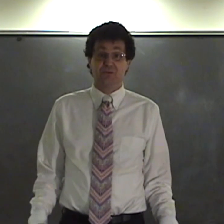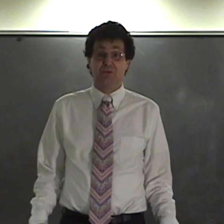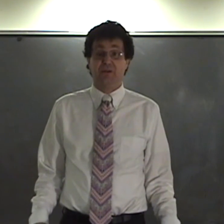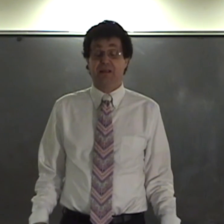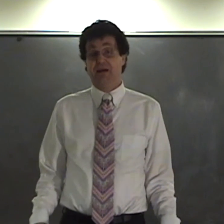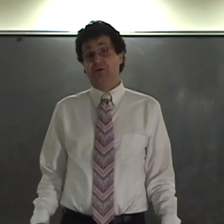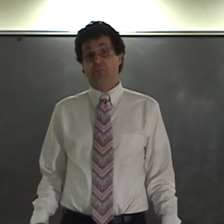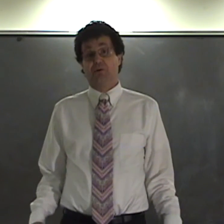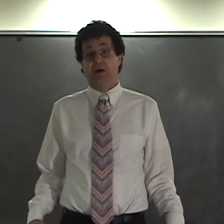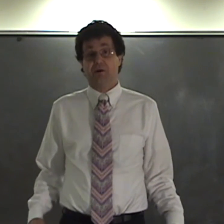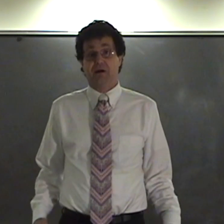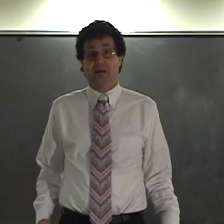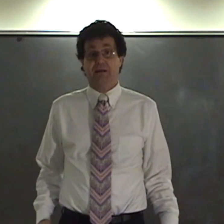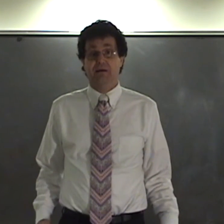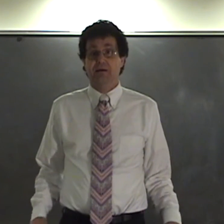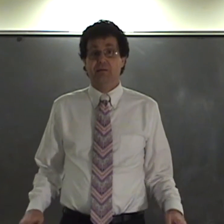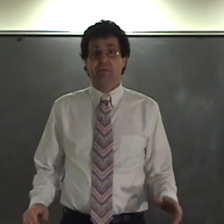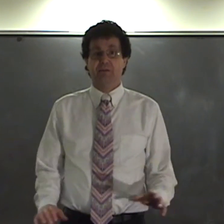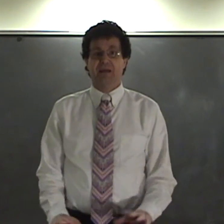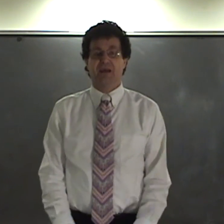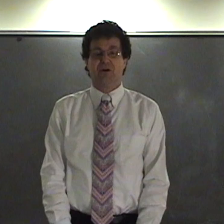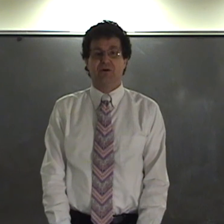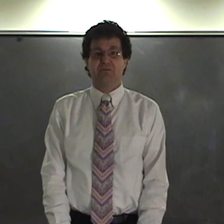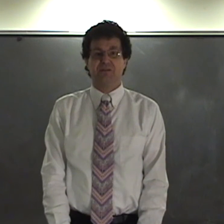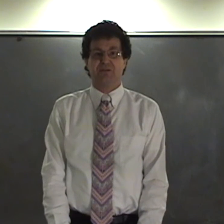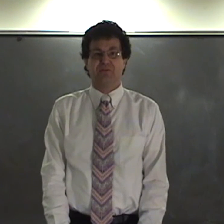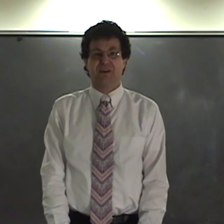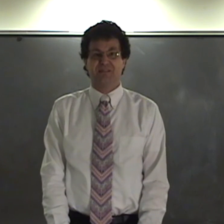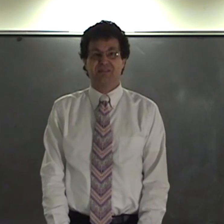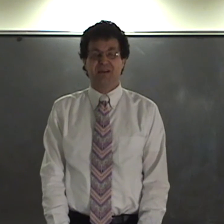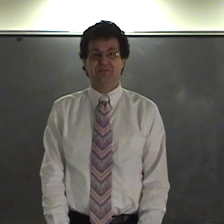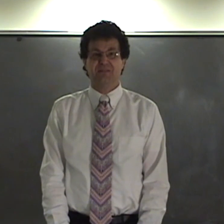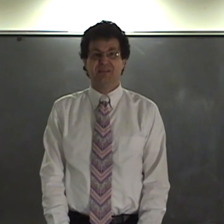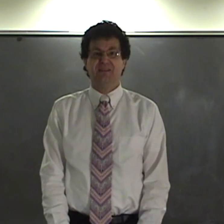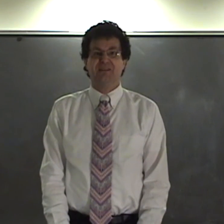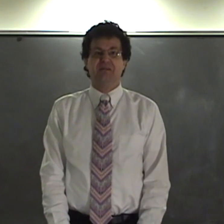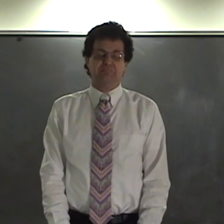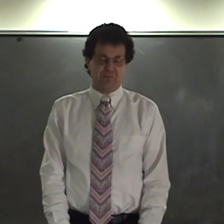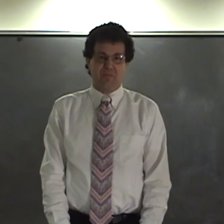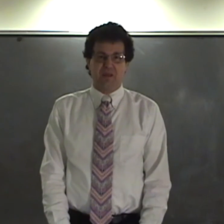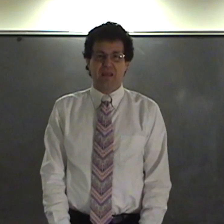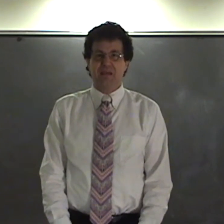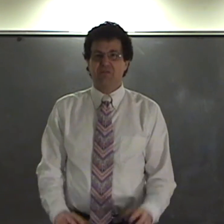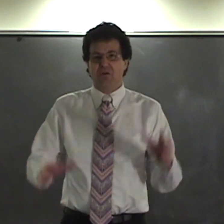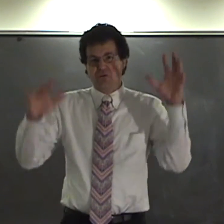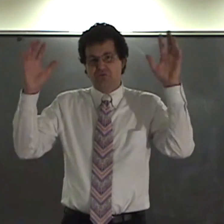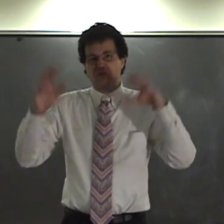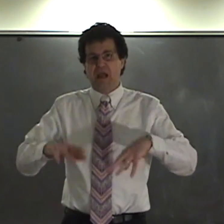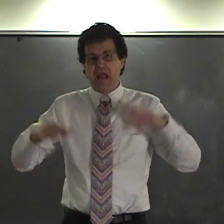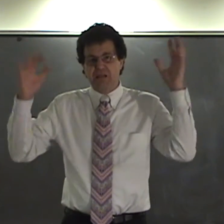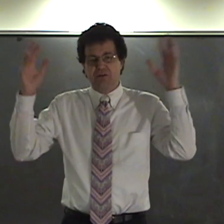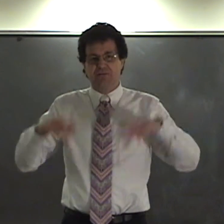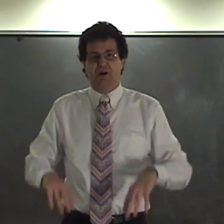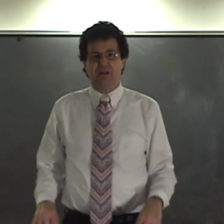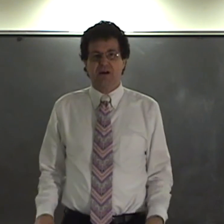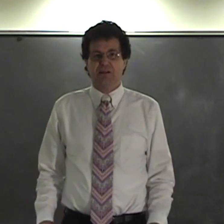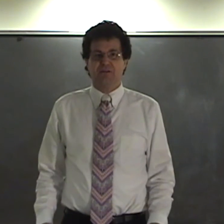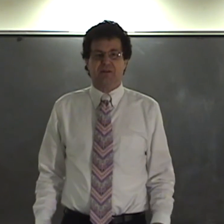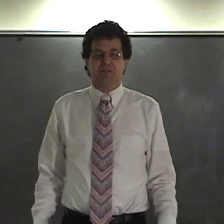school, and can't go to primary, and maybe you can't go and visit your friends and stuff, even though those rains are falling on you, and